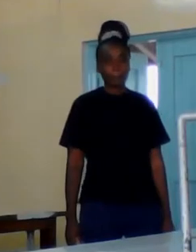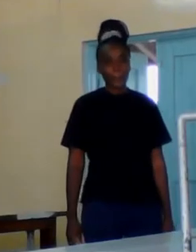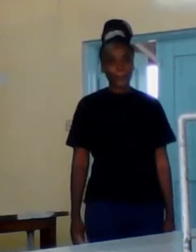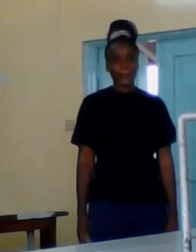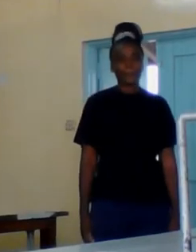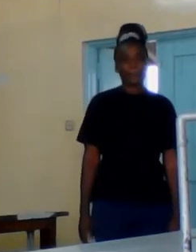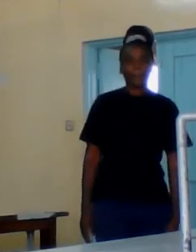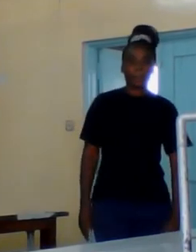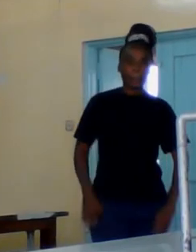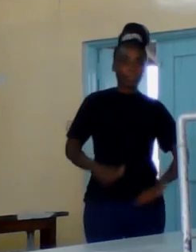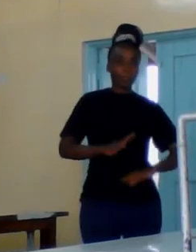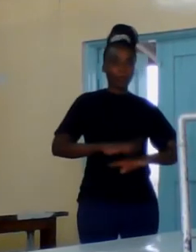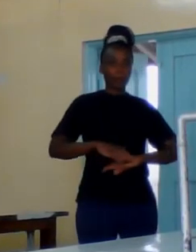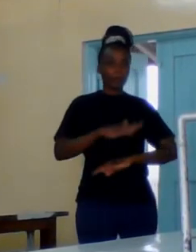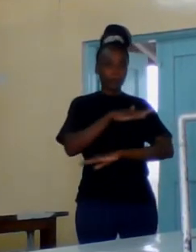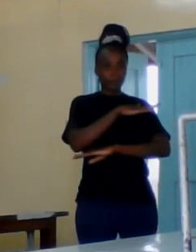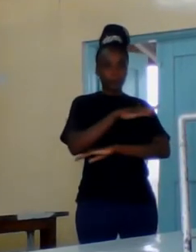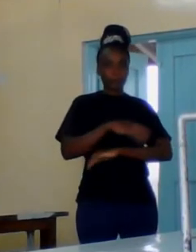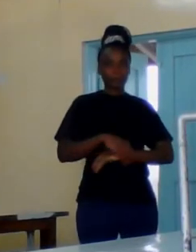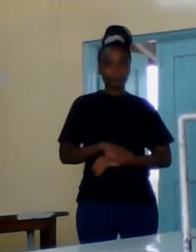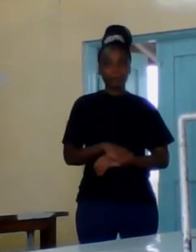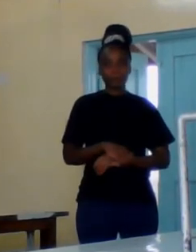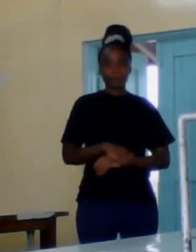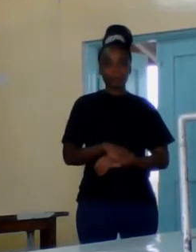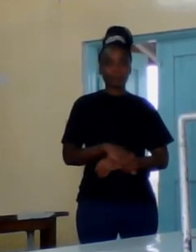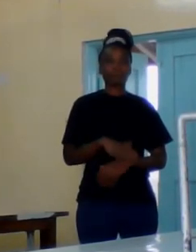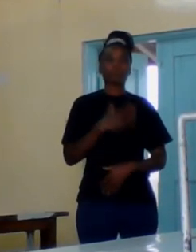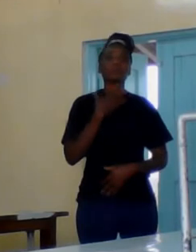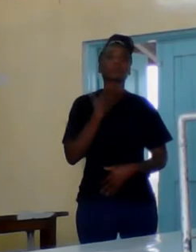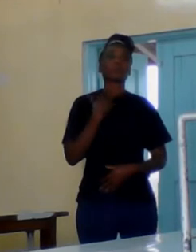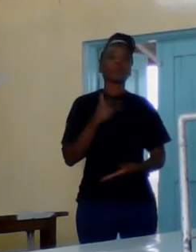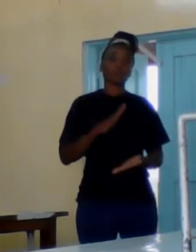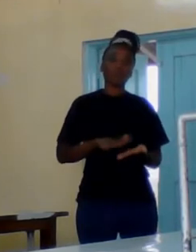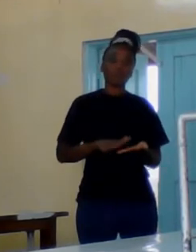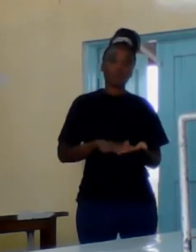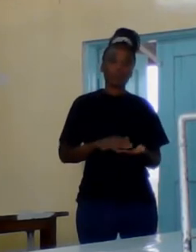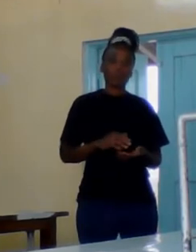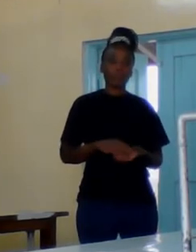Good evening. I want to comment on what we have been doing today.